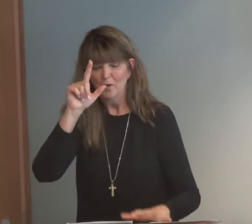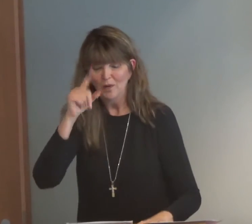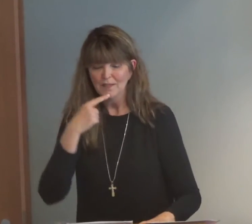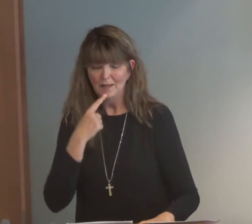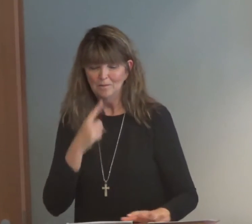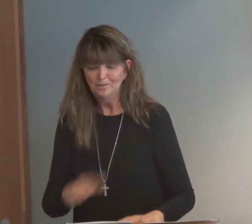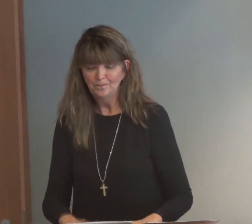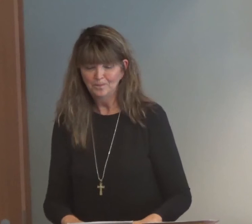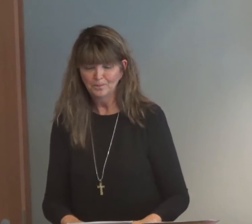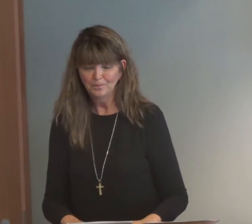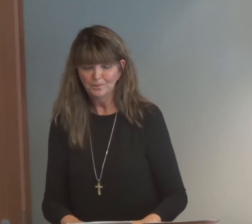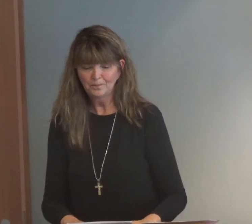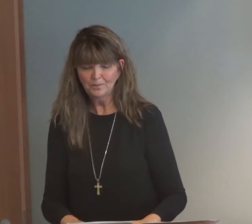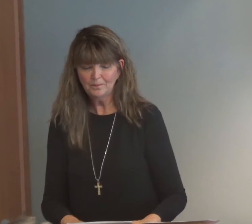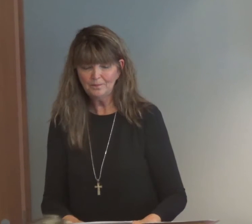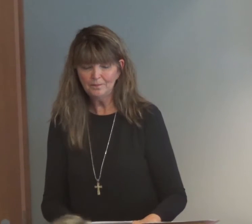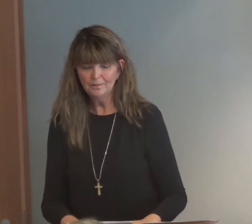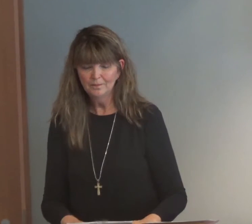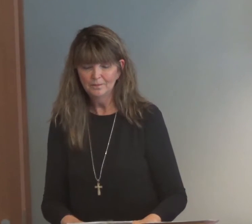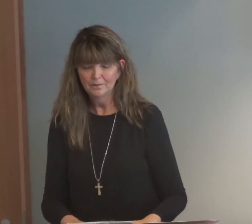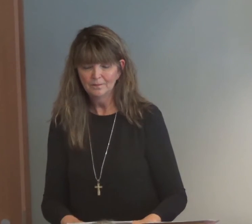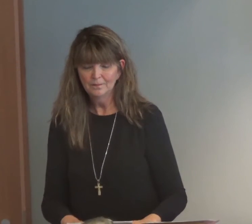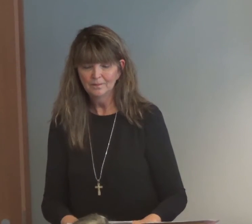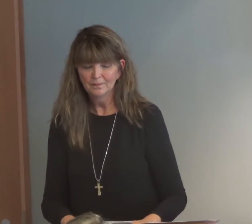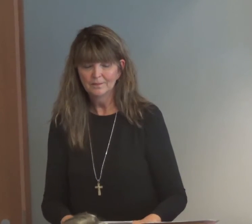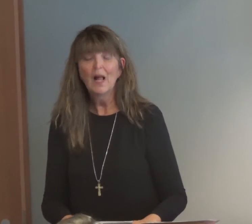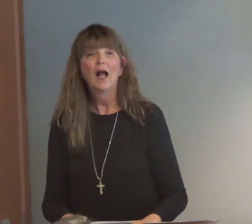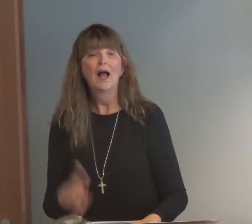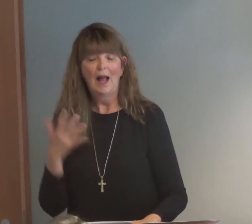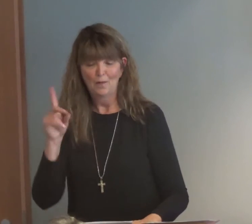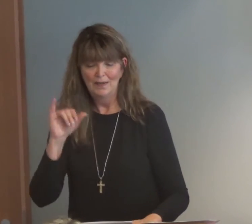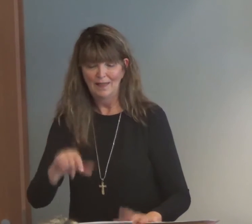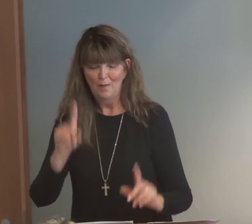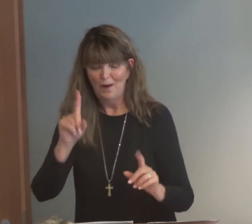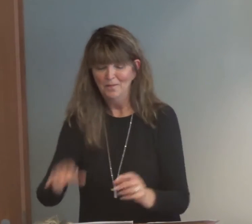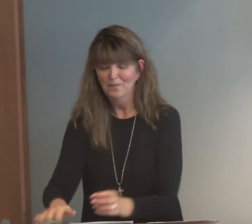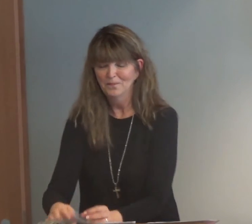penned this, struggling with the exact same issues.